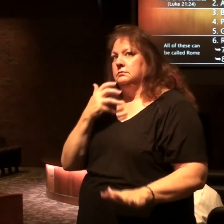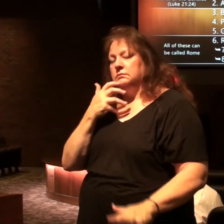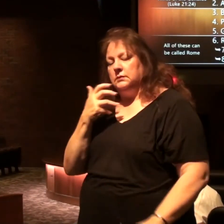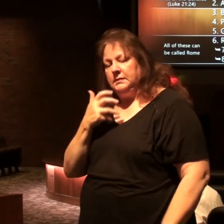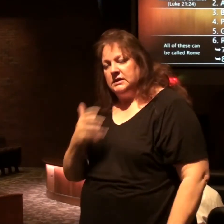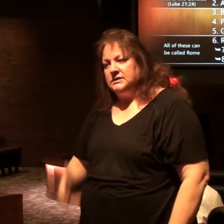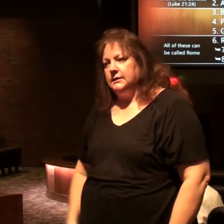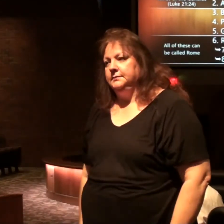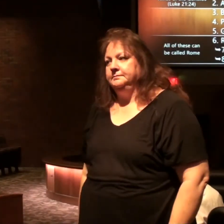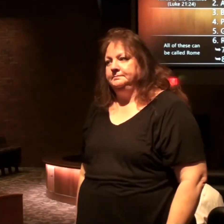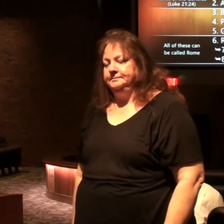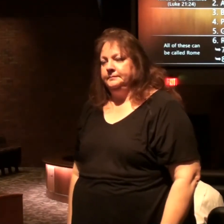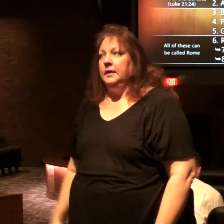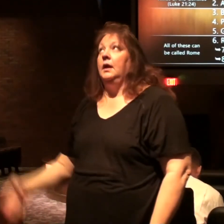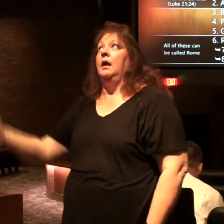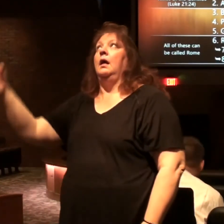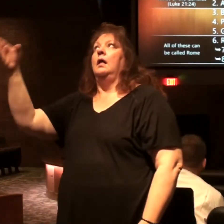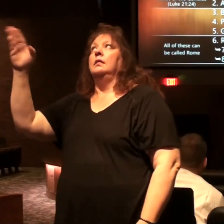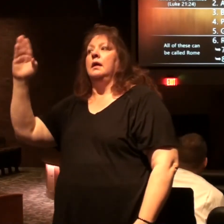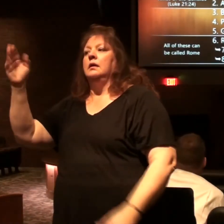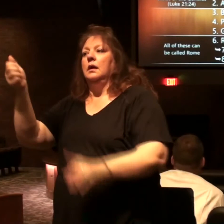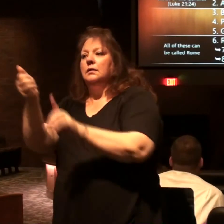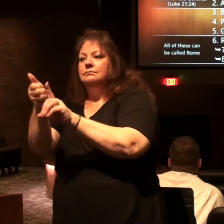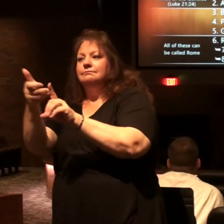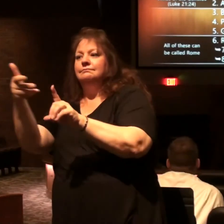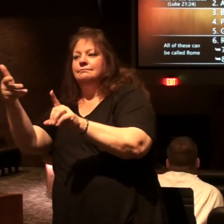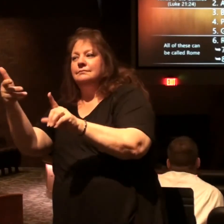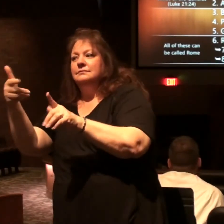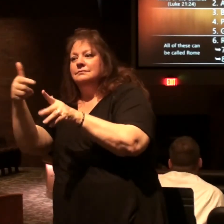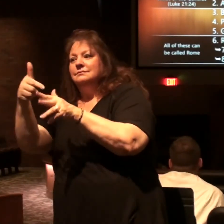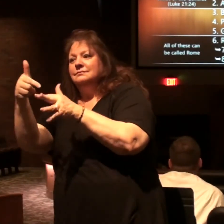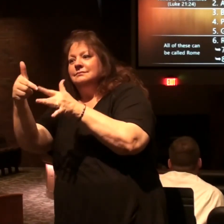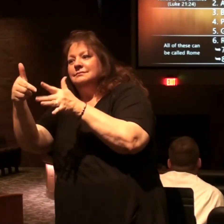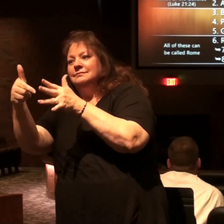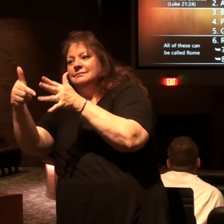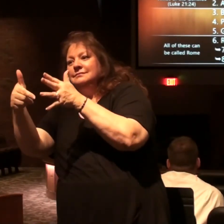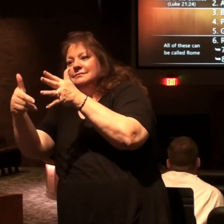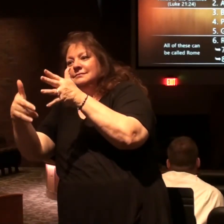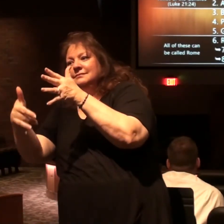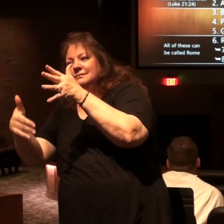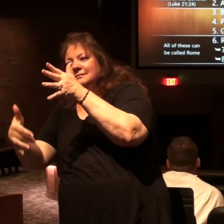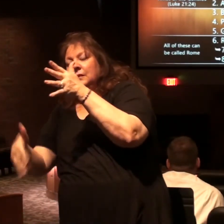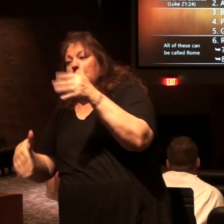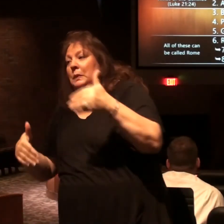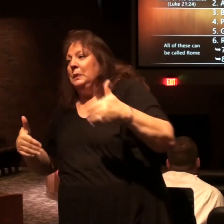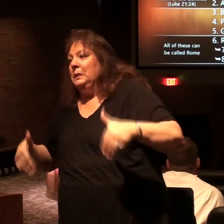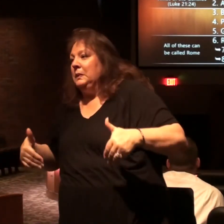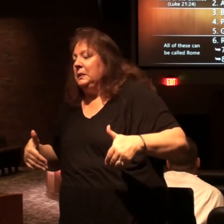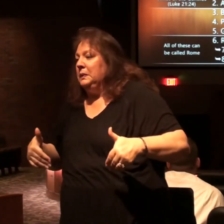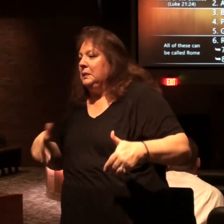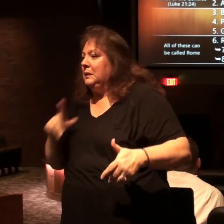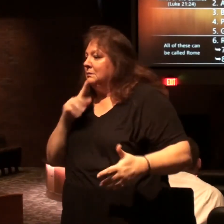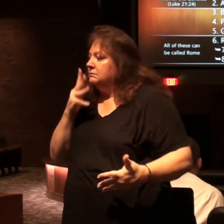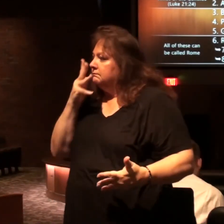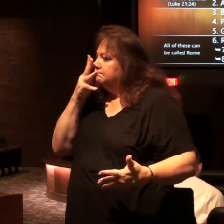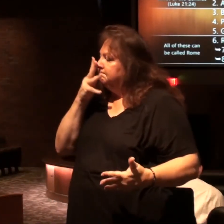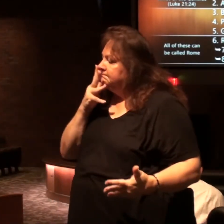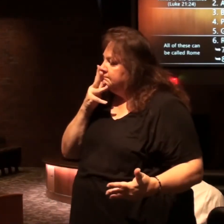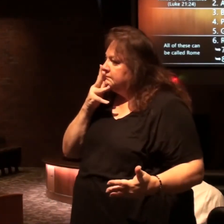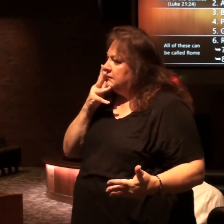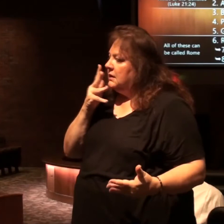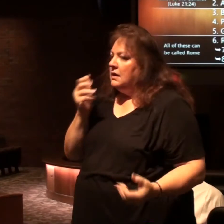that God has unfolded in such detail how sad it is